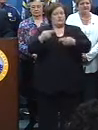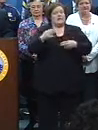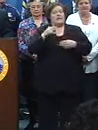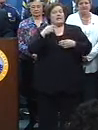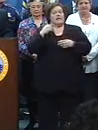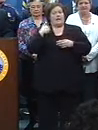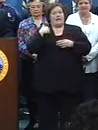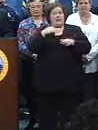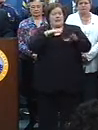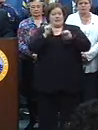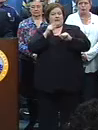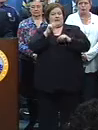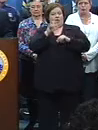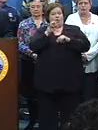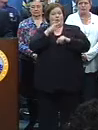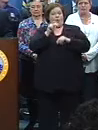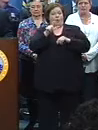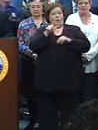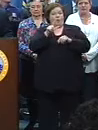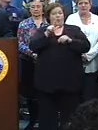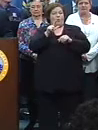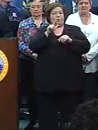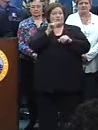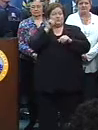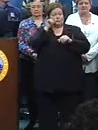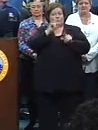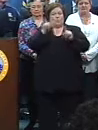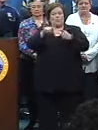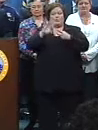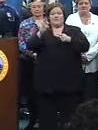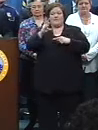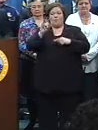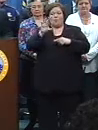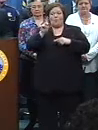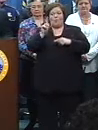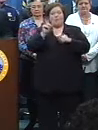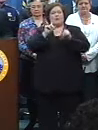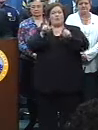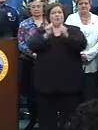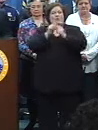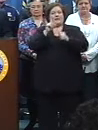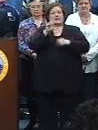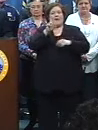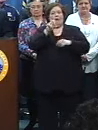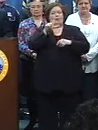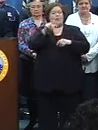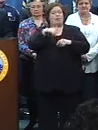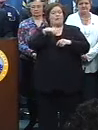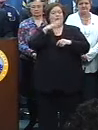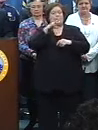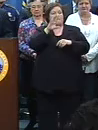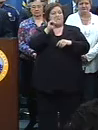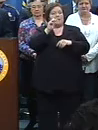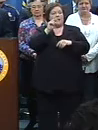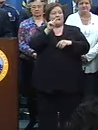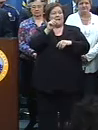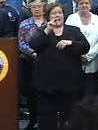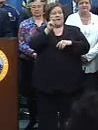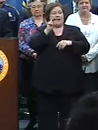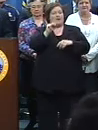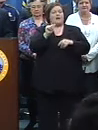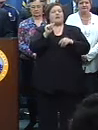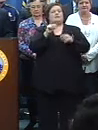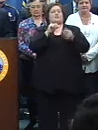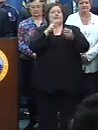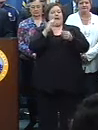able to leave Galliol Hall for a moment and go down to the 7th Ward and to be with Darrow Montana. And the Yellow Pocahontas tribe, it was